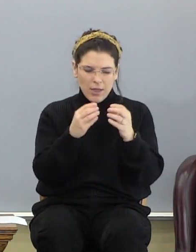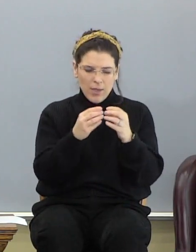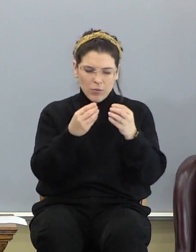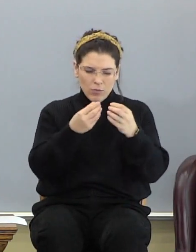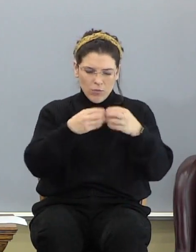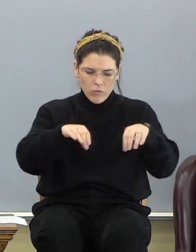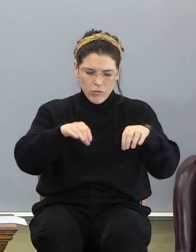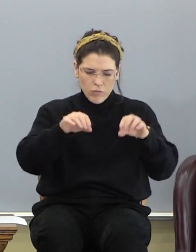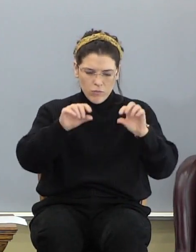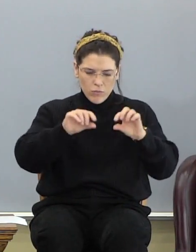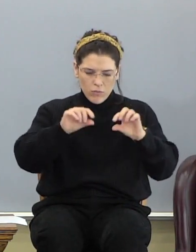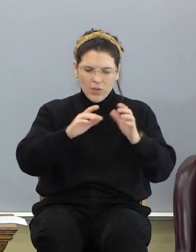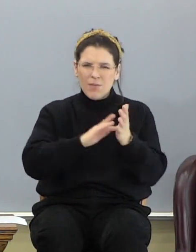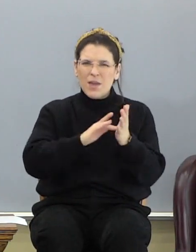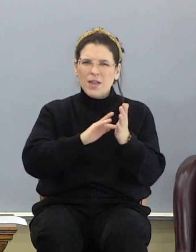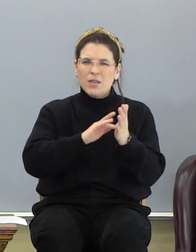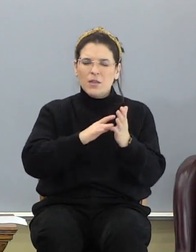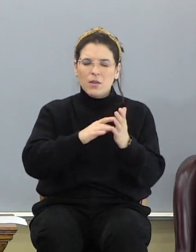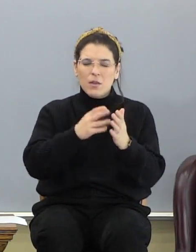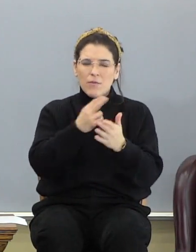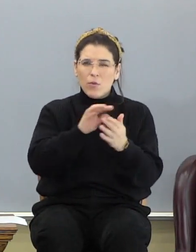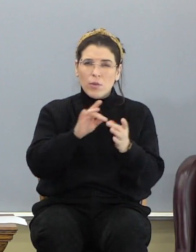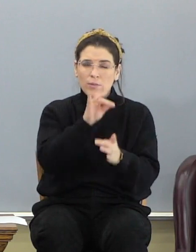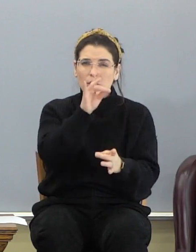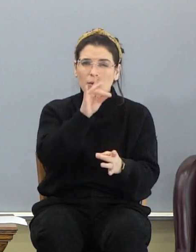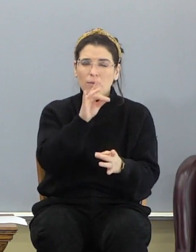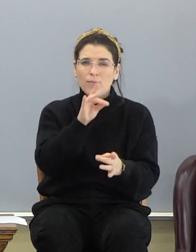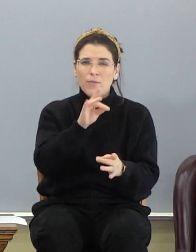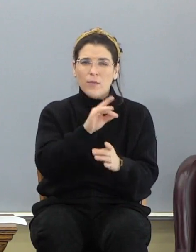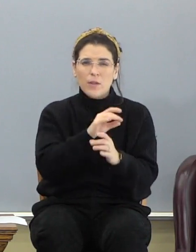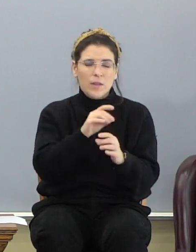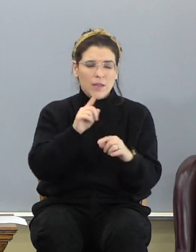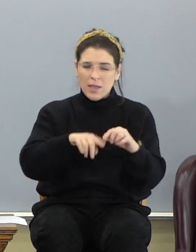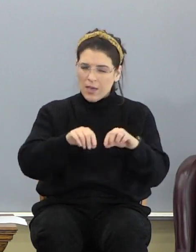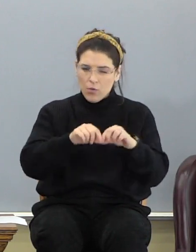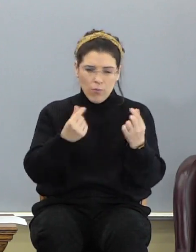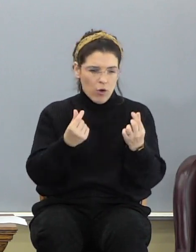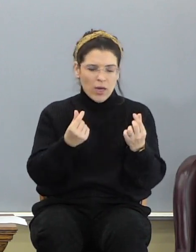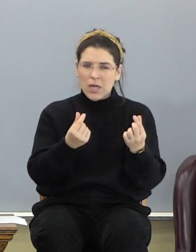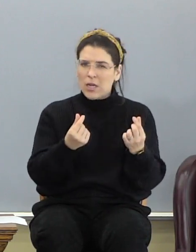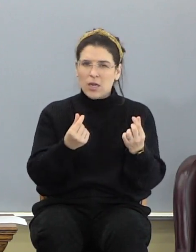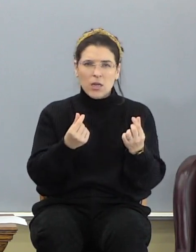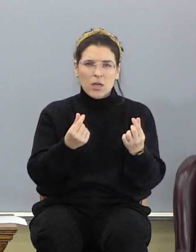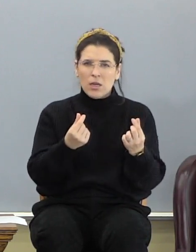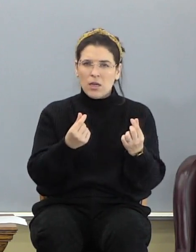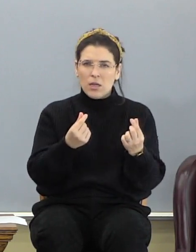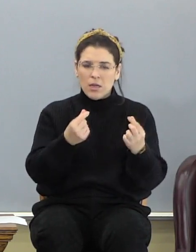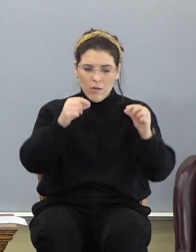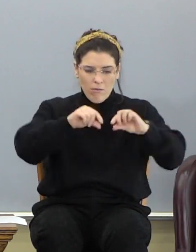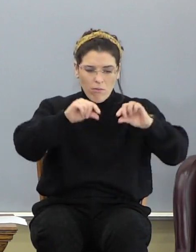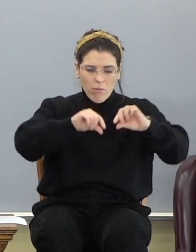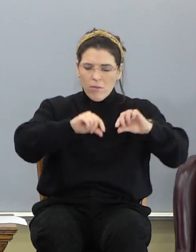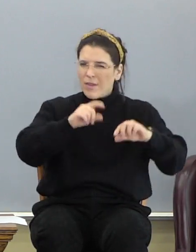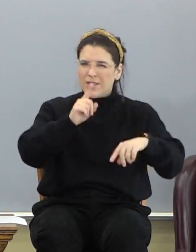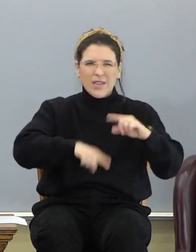of the Holy Spirit. Nobody can open him up and drop you out.